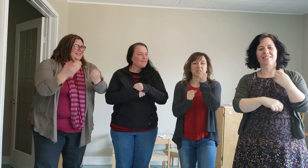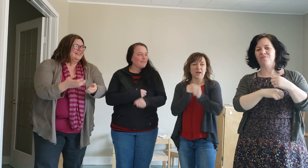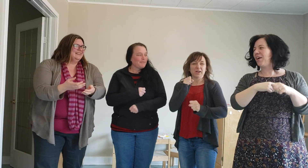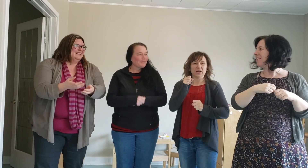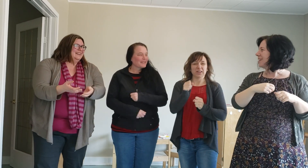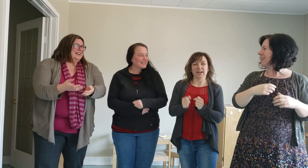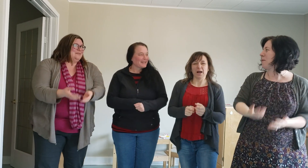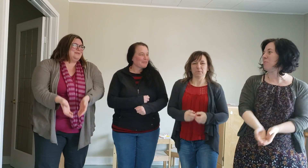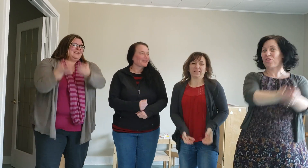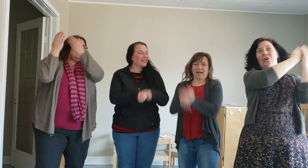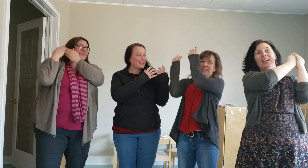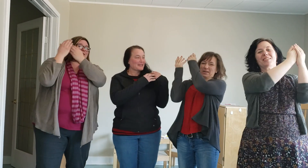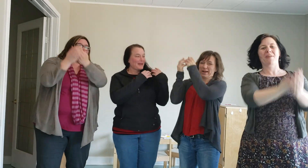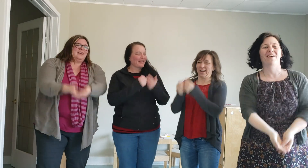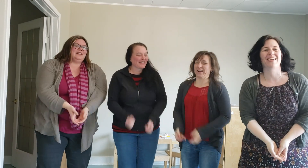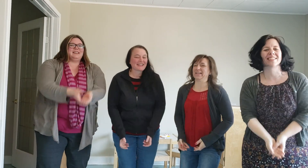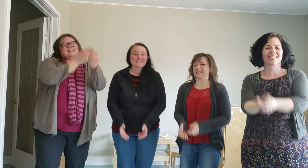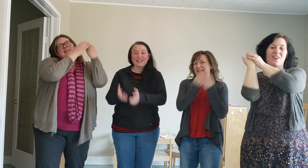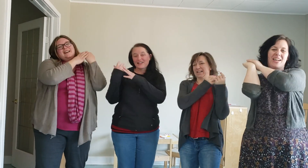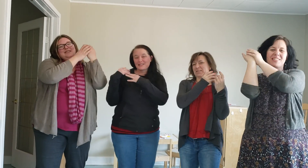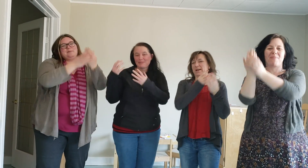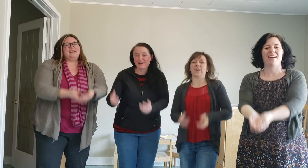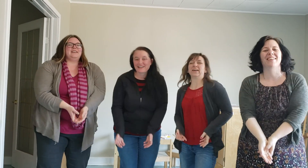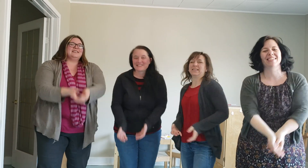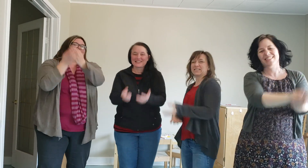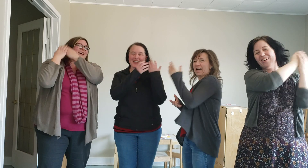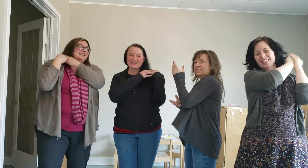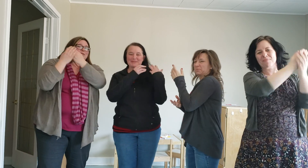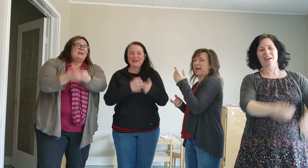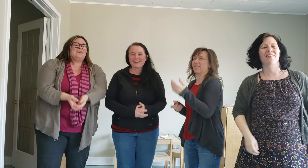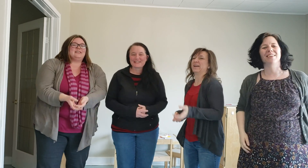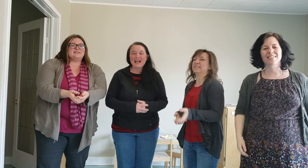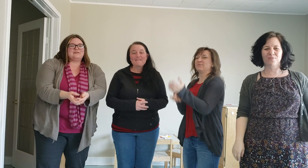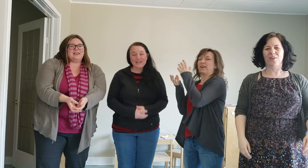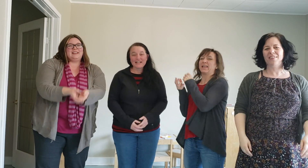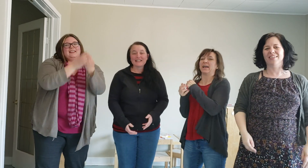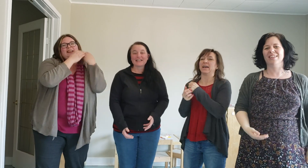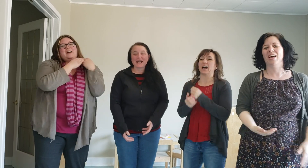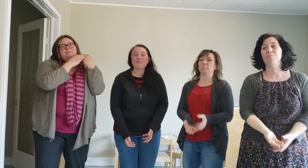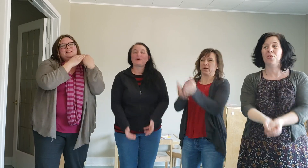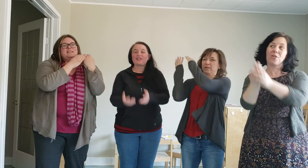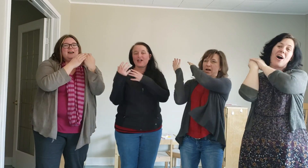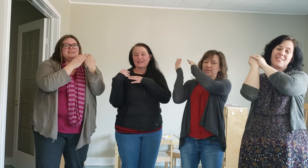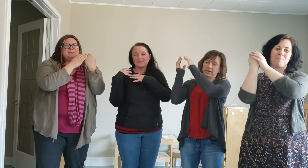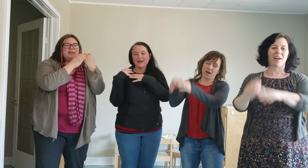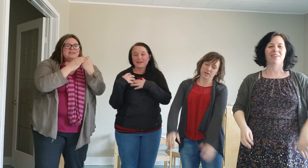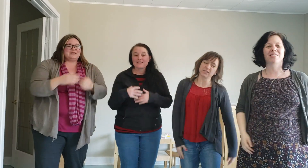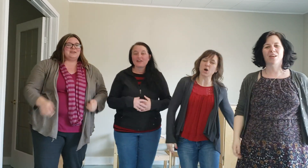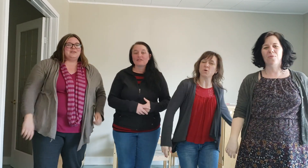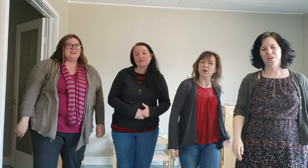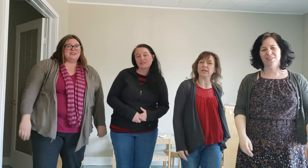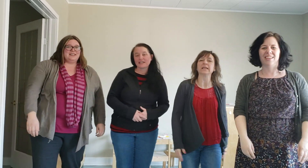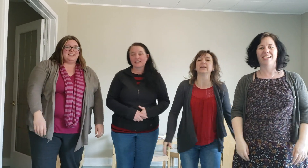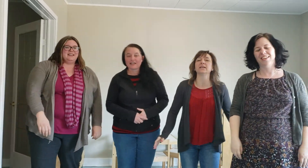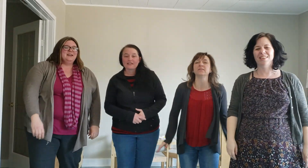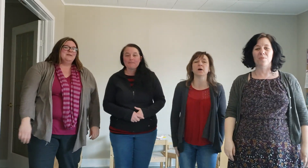Fill it up with lots of berries, lots of berries, lots of berries, fill it up with lots of berries, so early in the